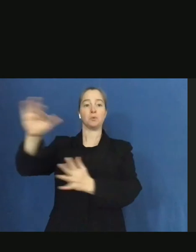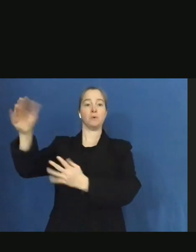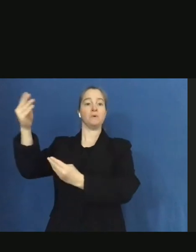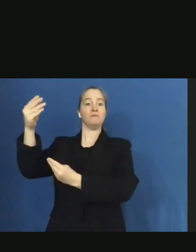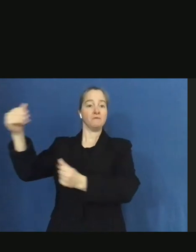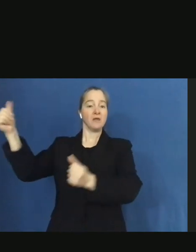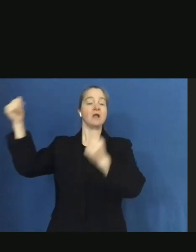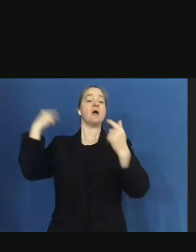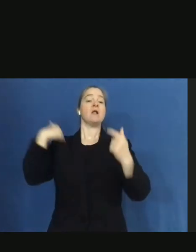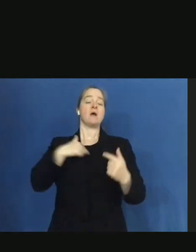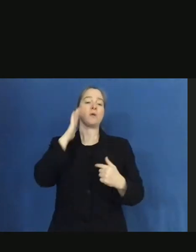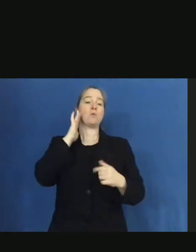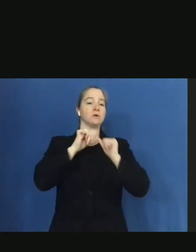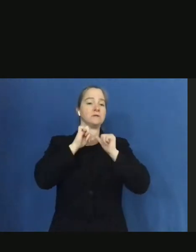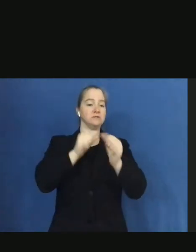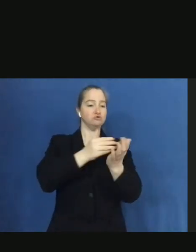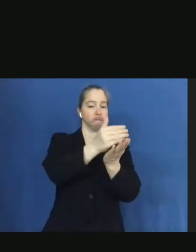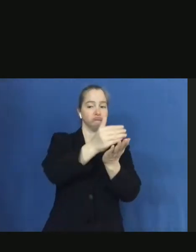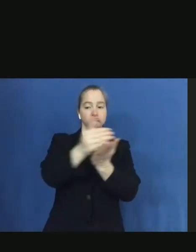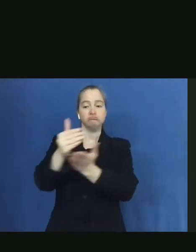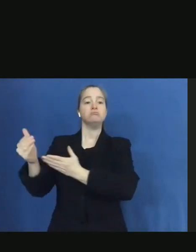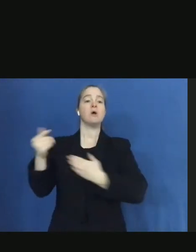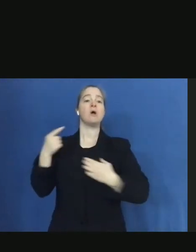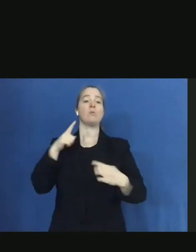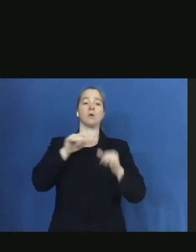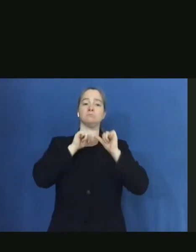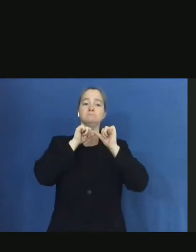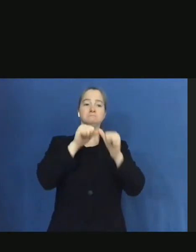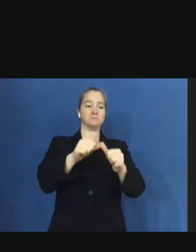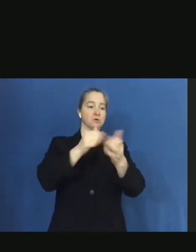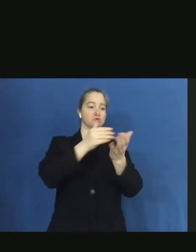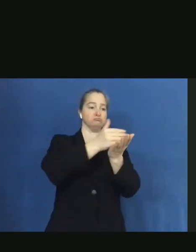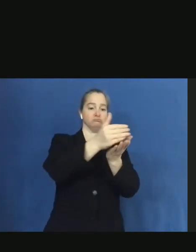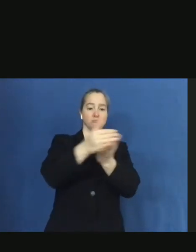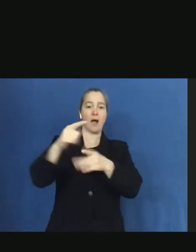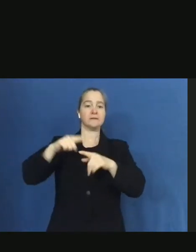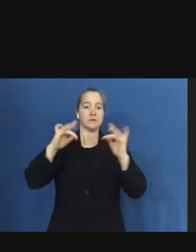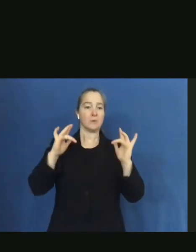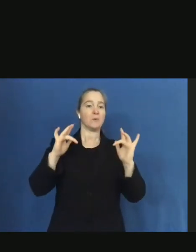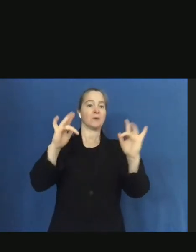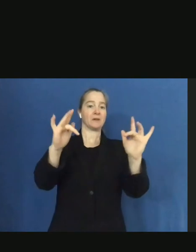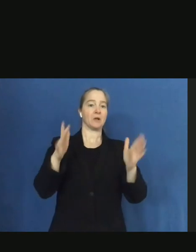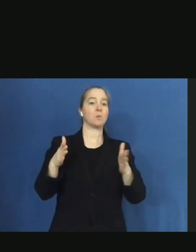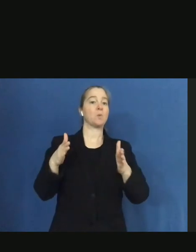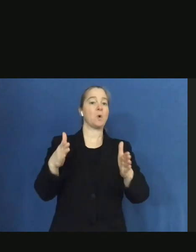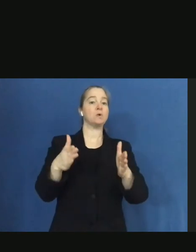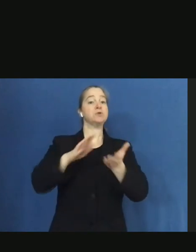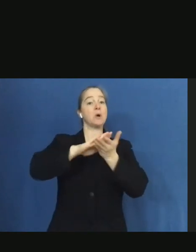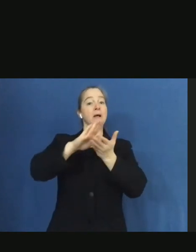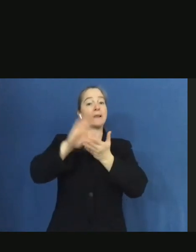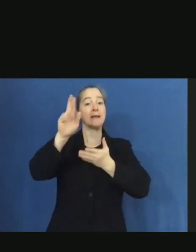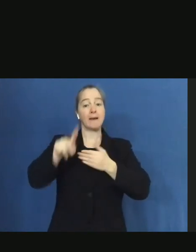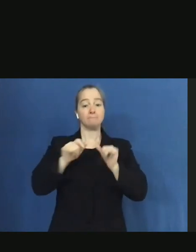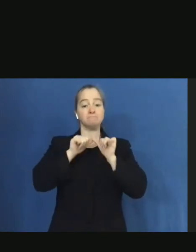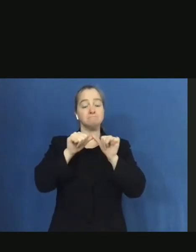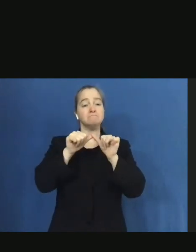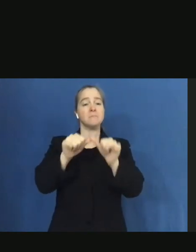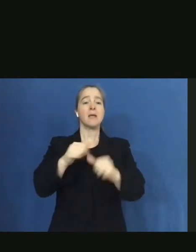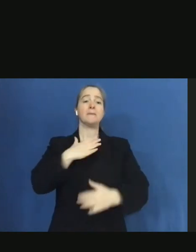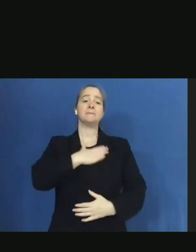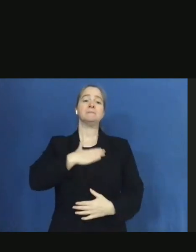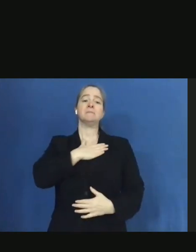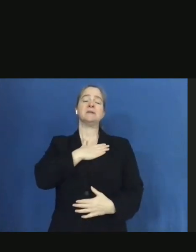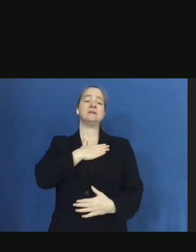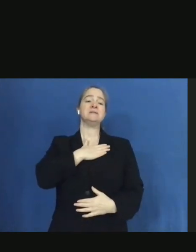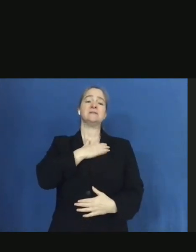to treat roadways throughout the storm until roads are clear. As cleanup continues, we ask the public to avoid non-essential